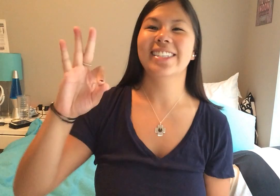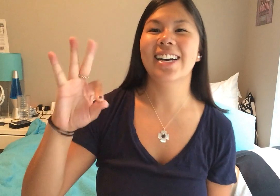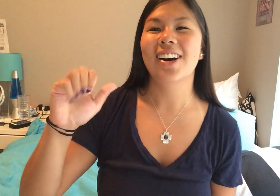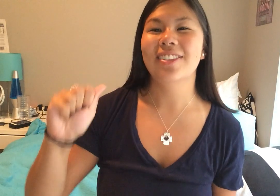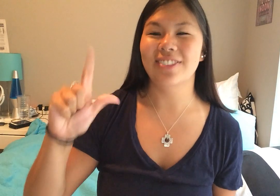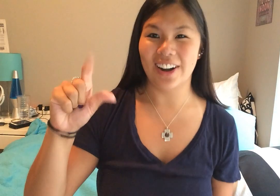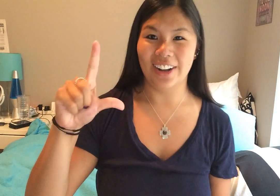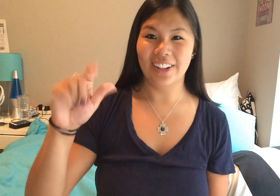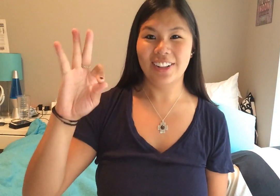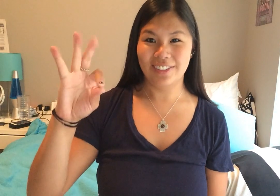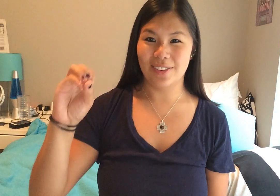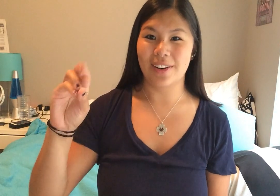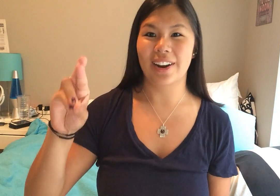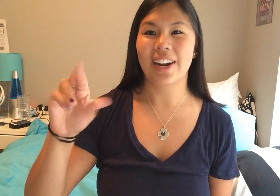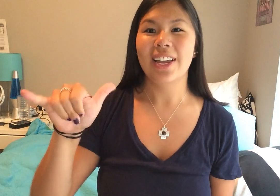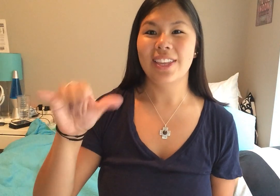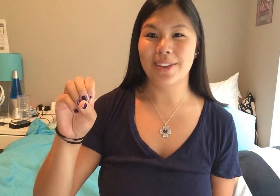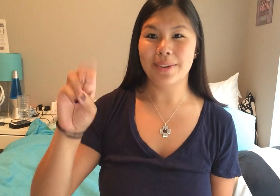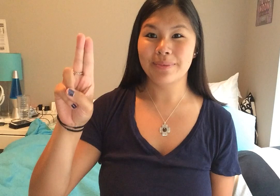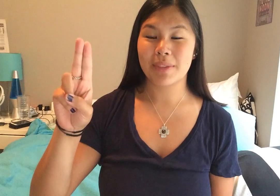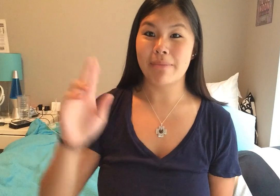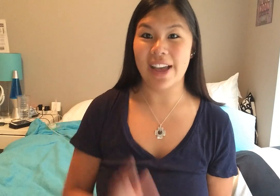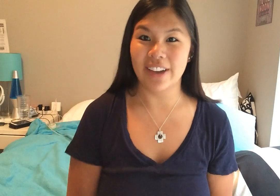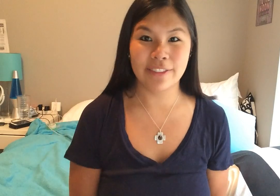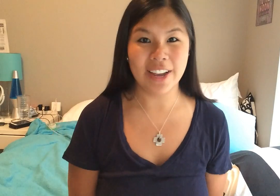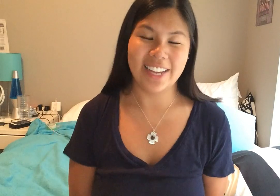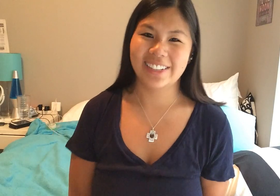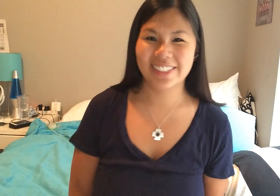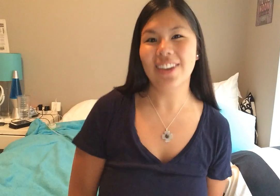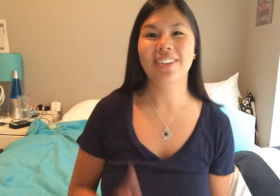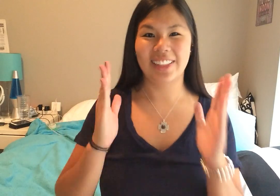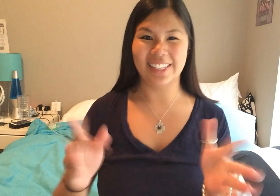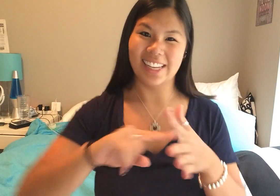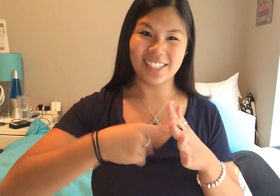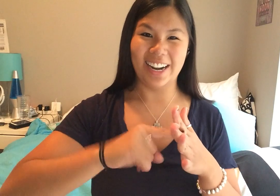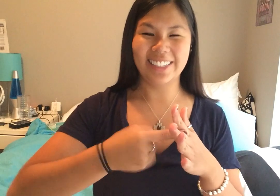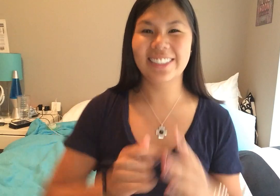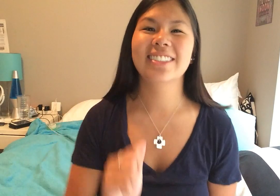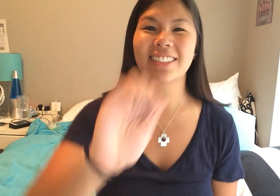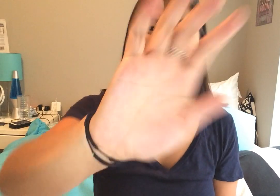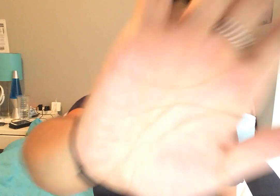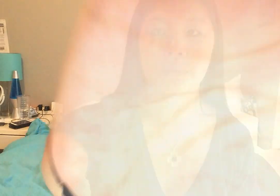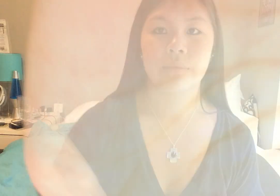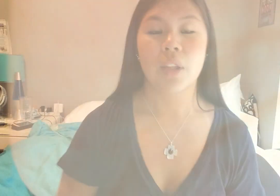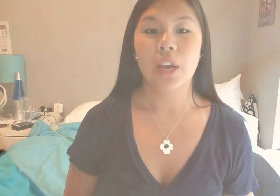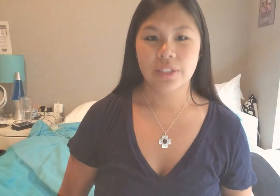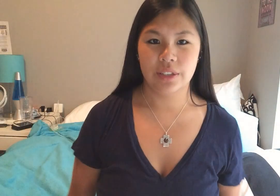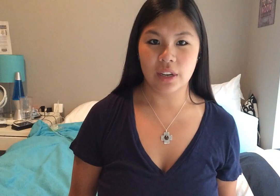Fall For You by Five For Fighting. So, let's get started. So the song